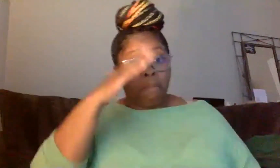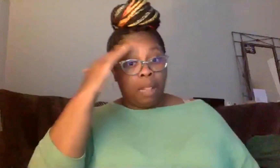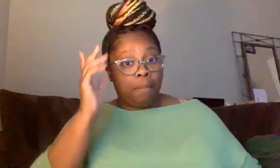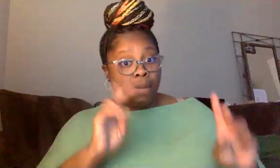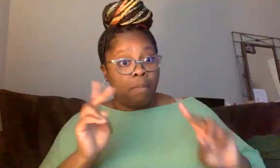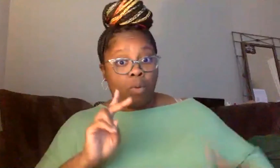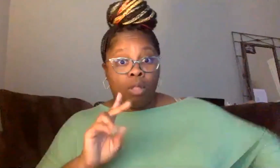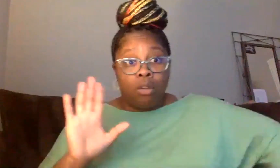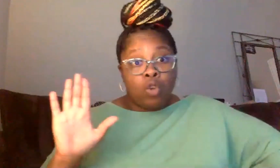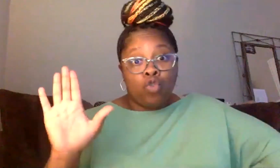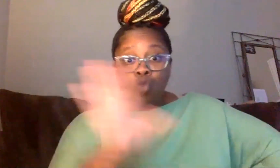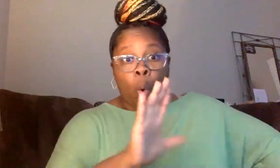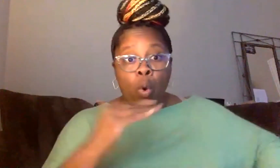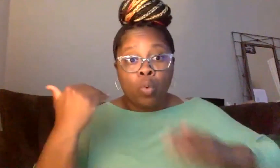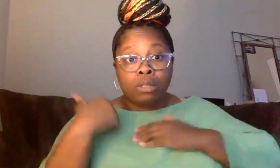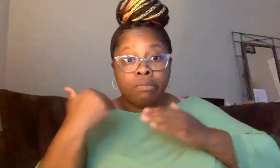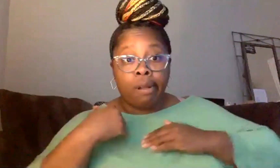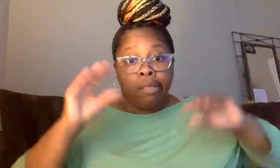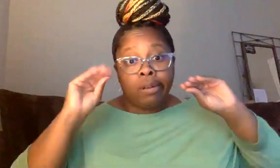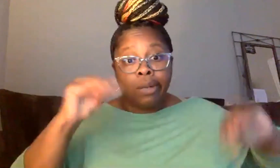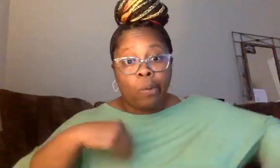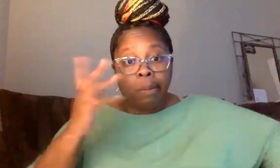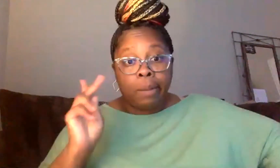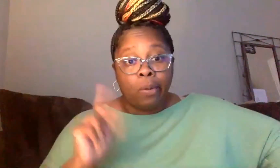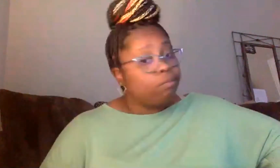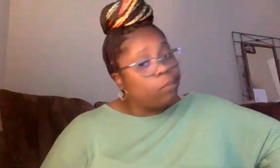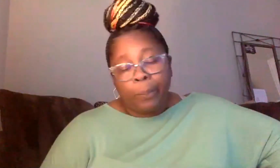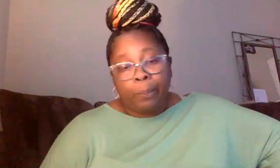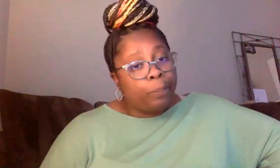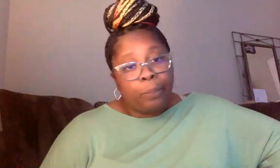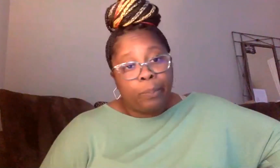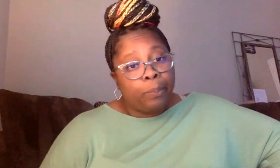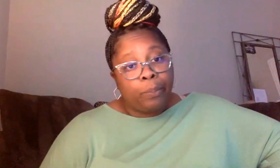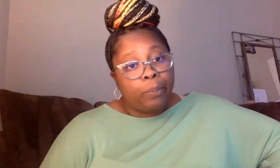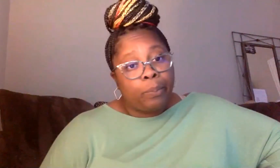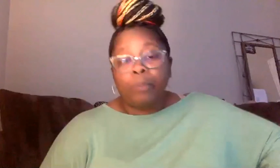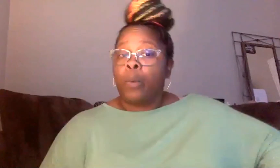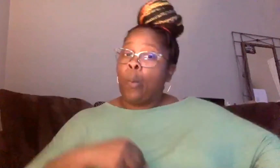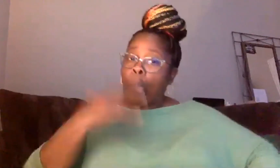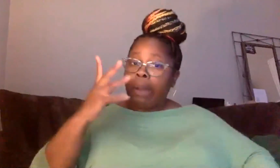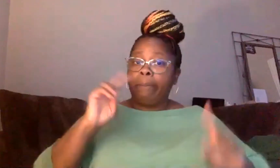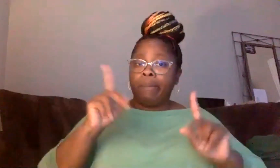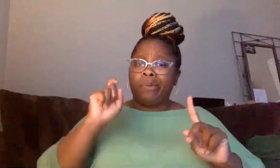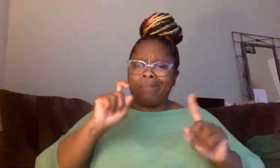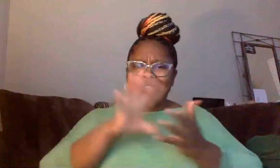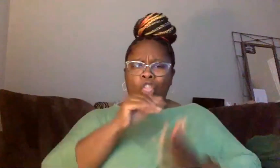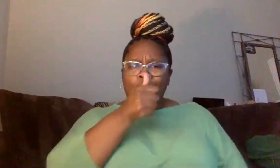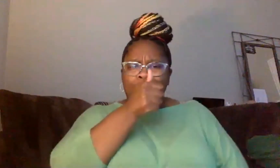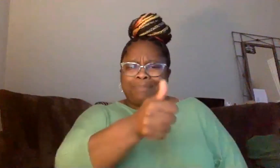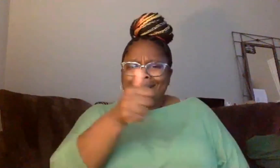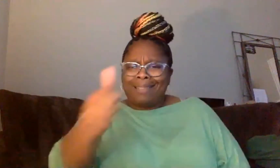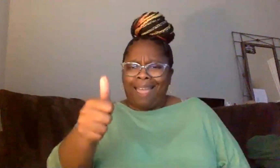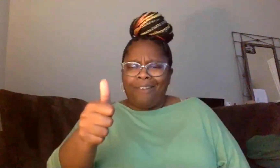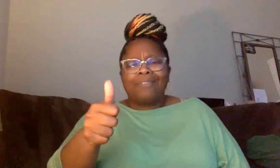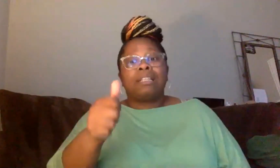is not our responsibility to educate white people about this. Uh, white people, white people have to educate themselves and go back to their